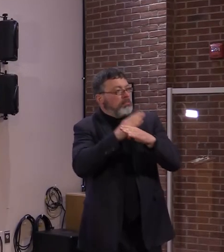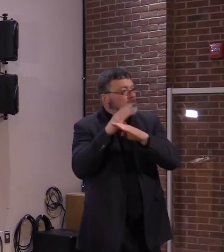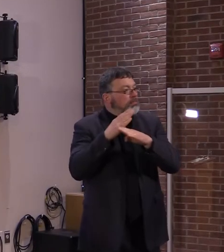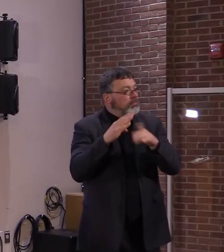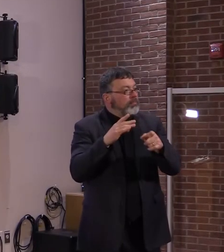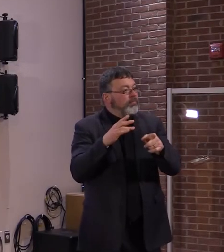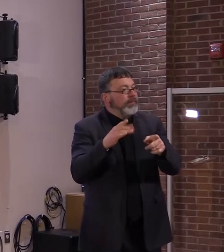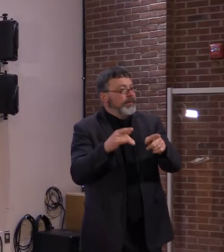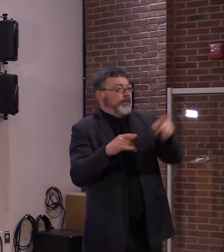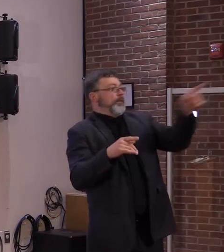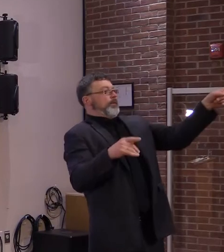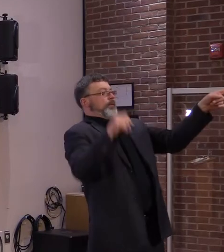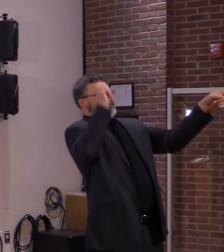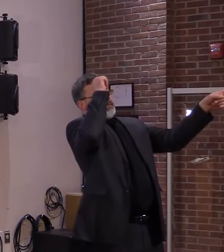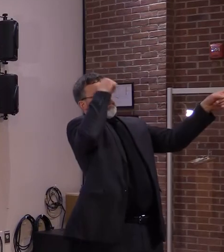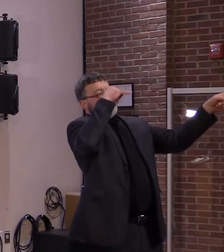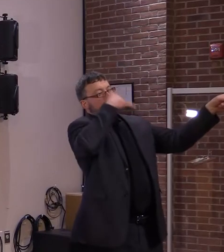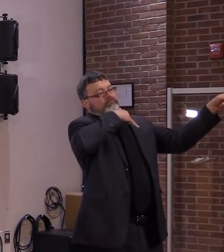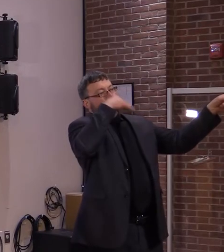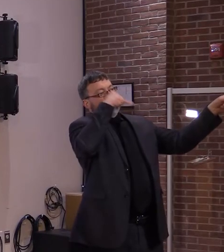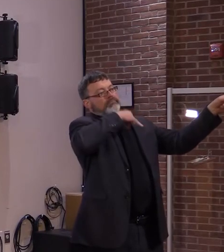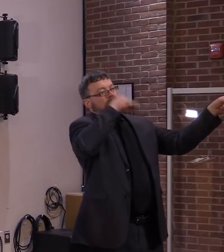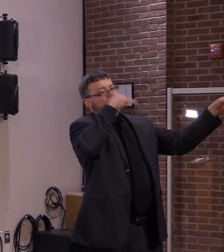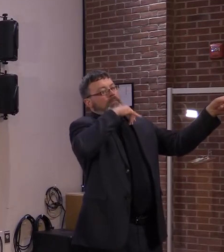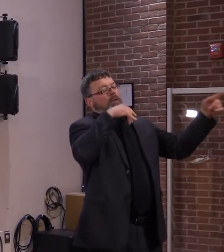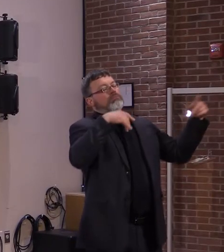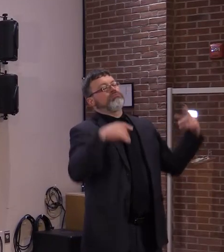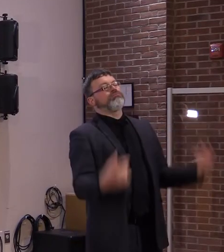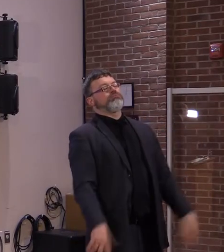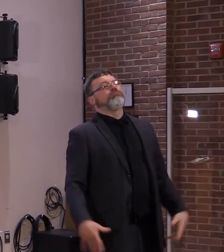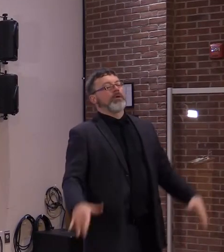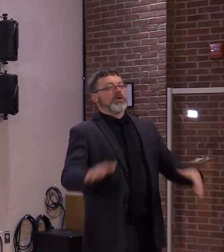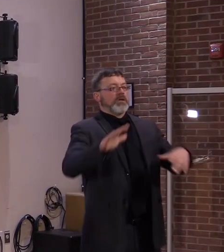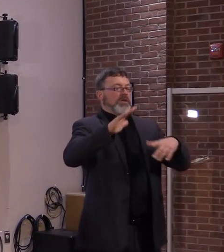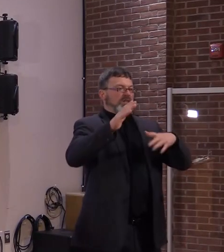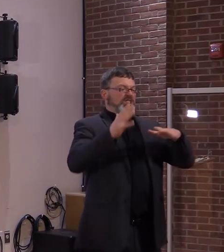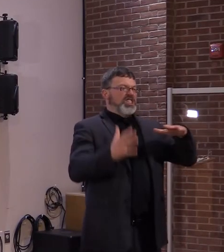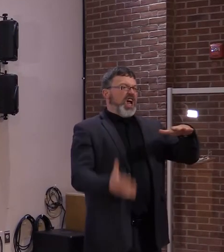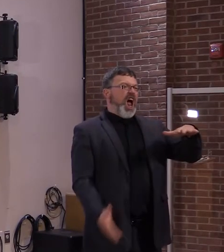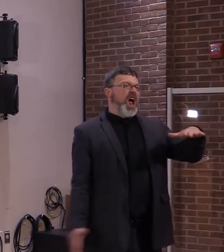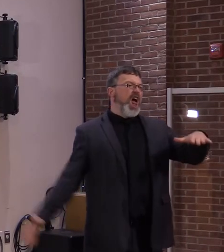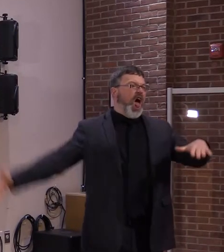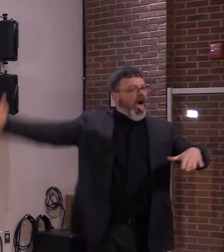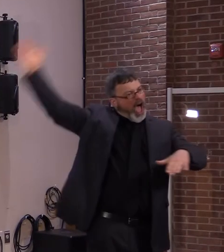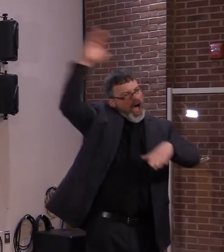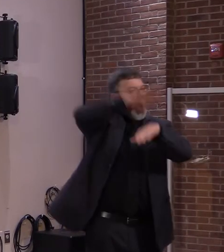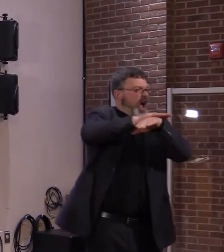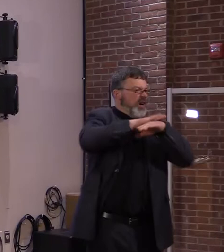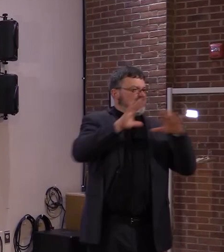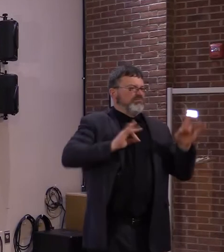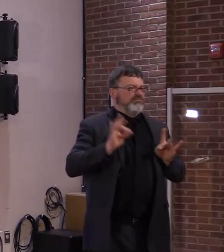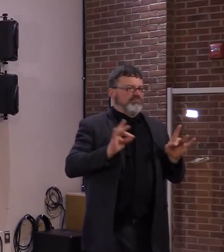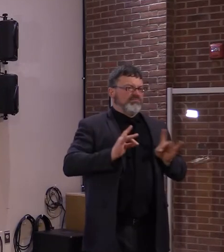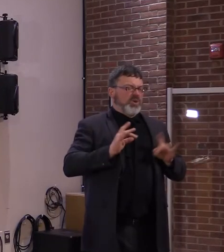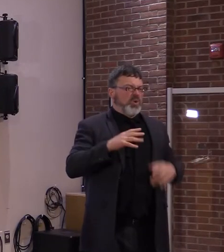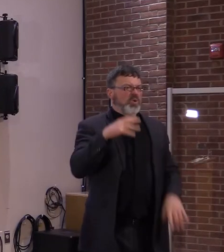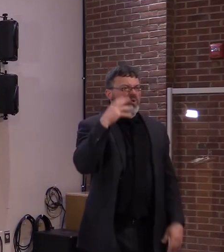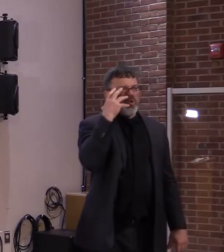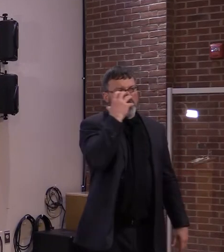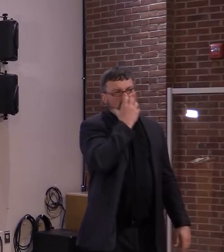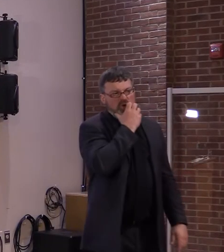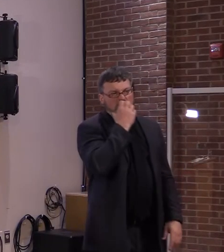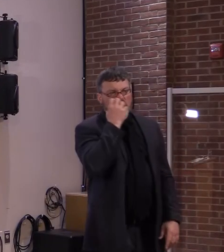don't really know what's going to develop in terms of new strains. Not been told or heard that there are specific strains